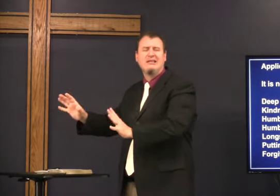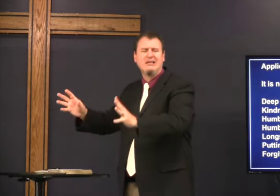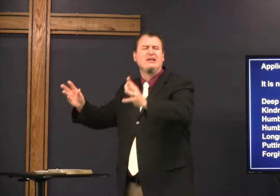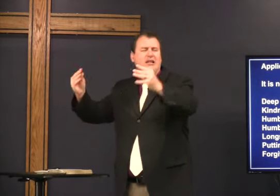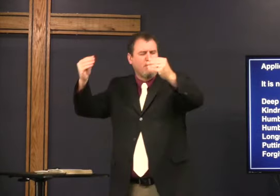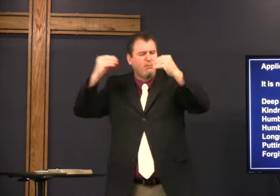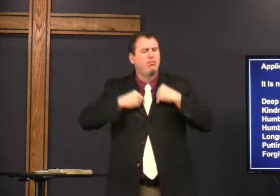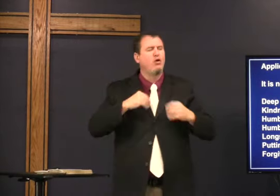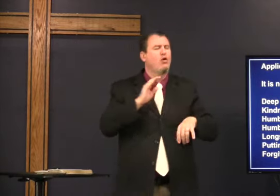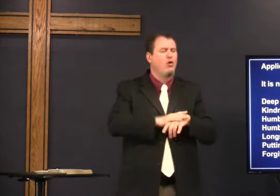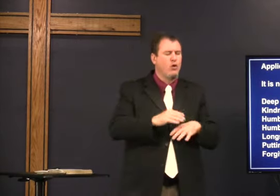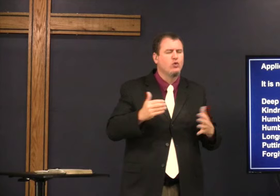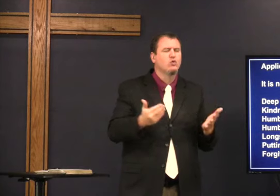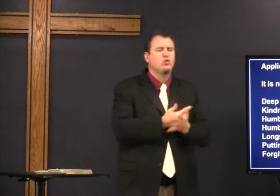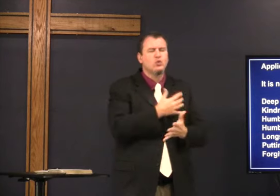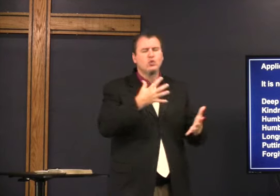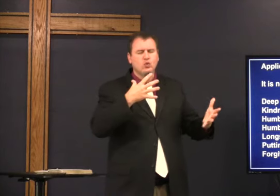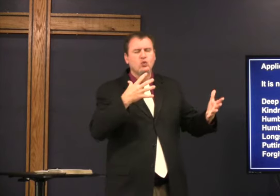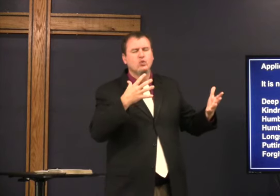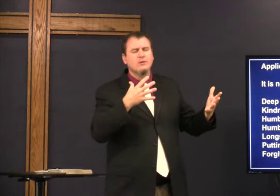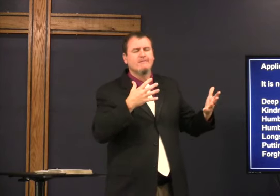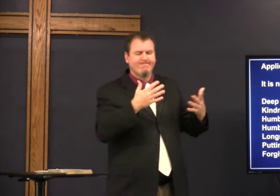we kill them and put on